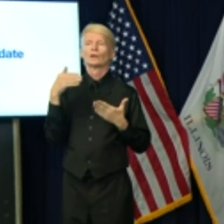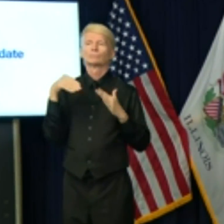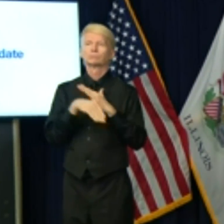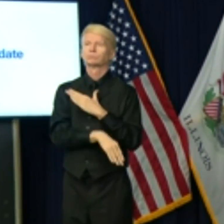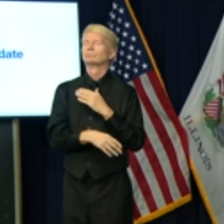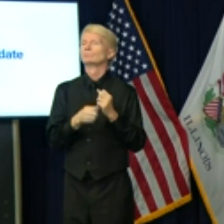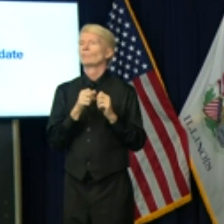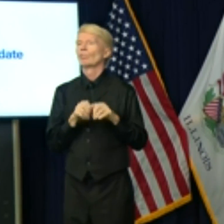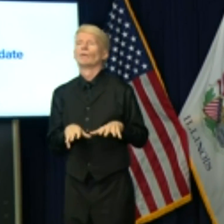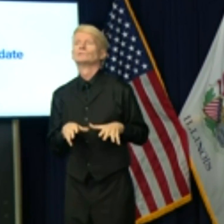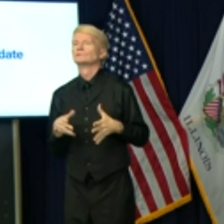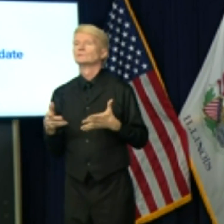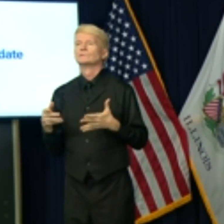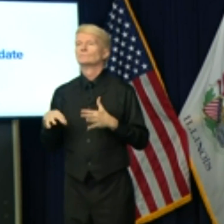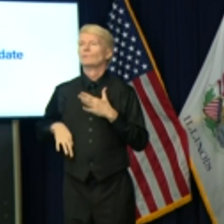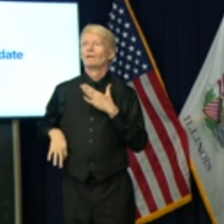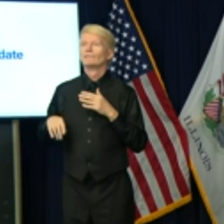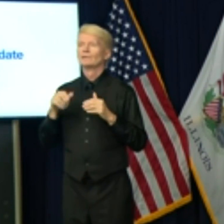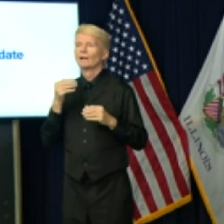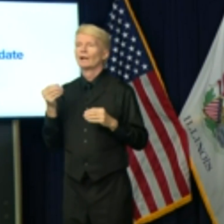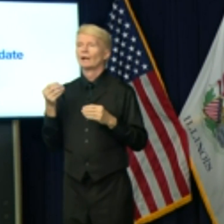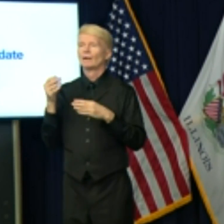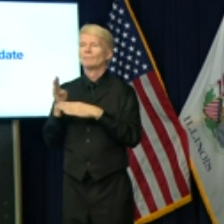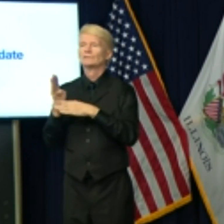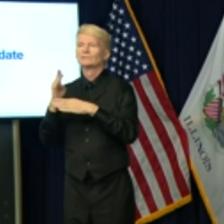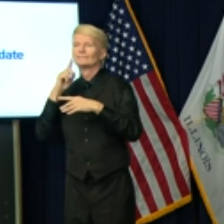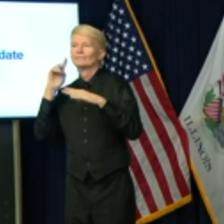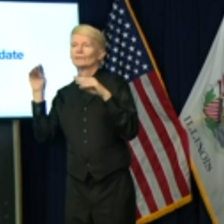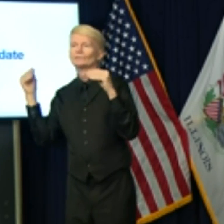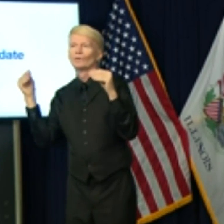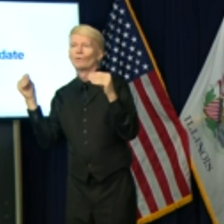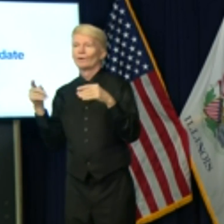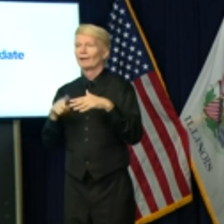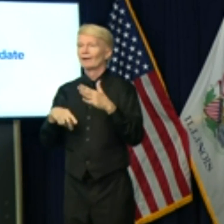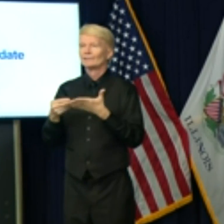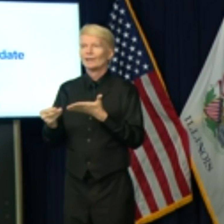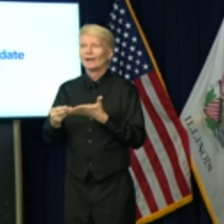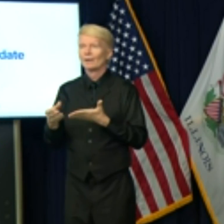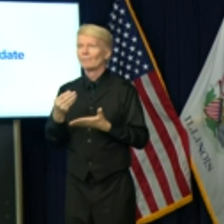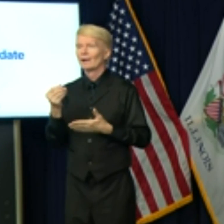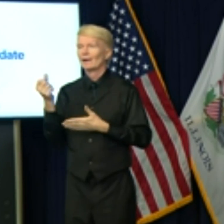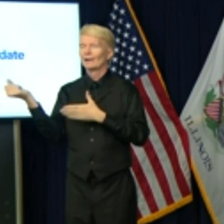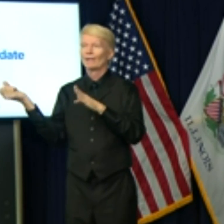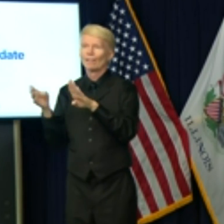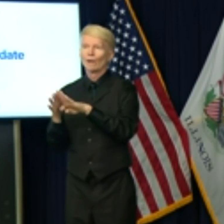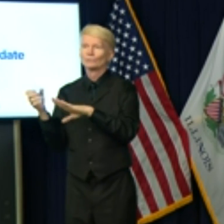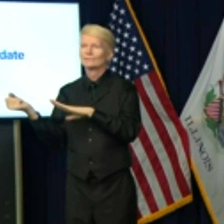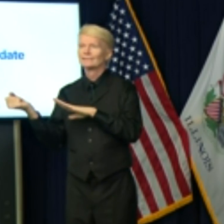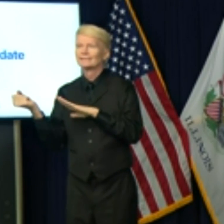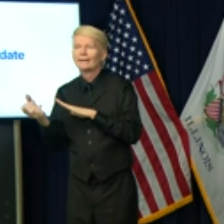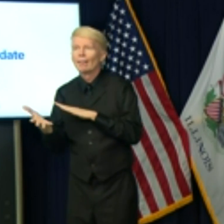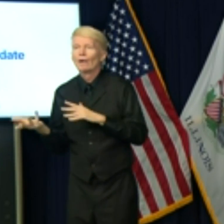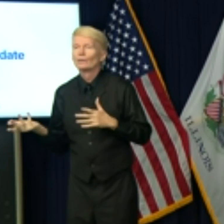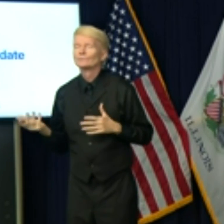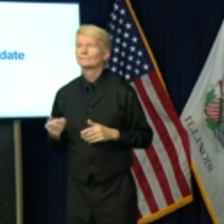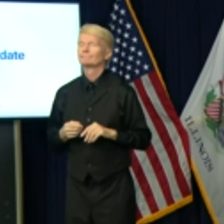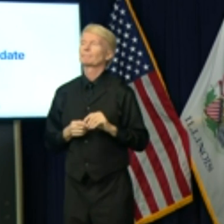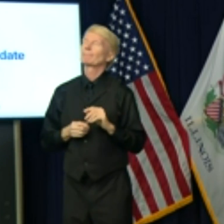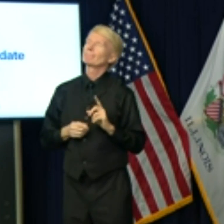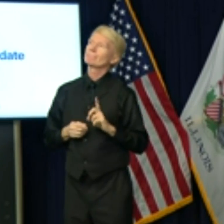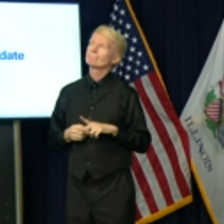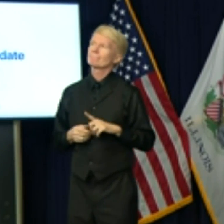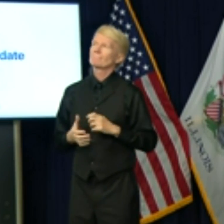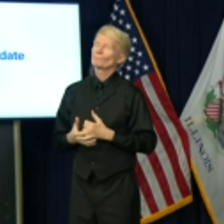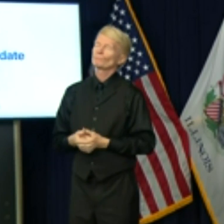industries, including retailers and closure of casinos? MR. Well, we've – I think – sorry. We have